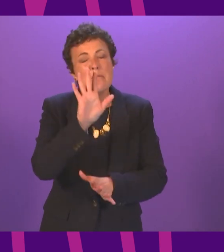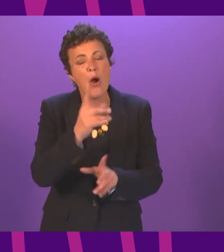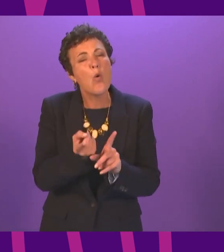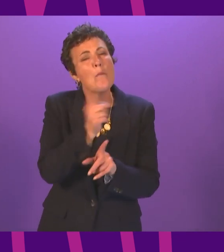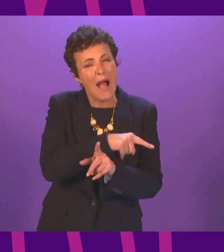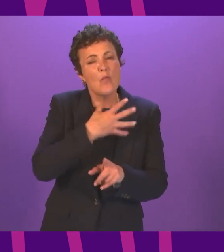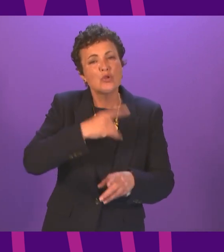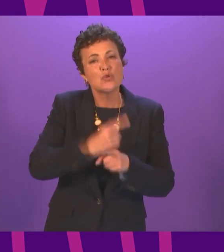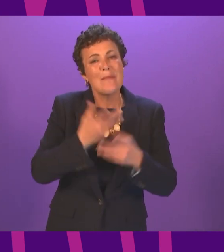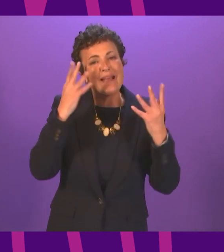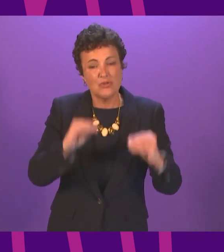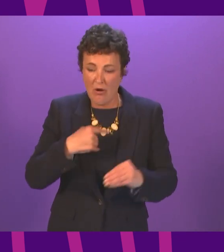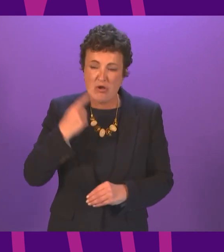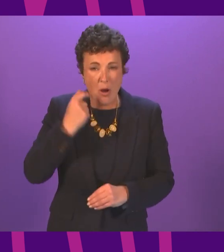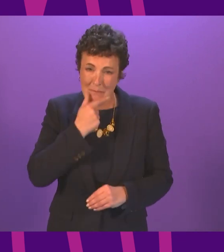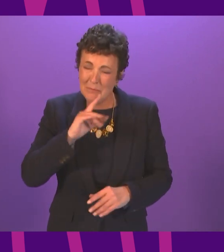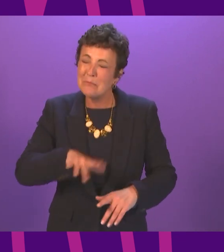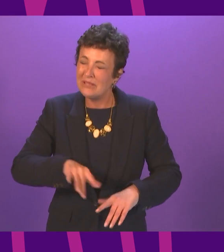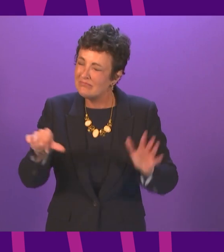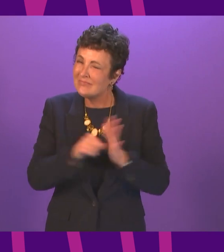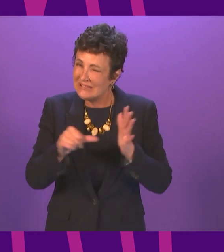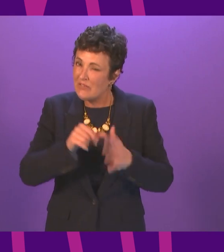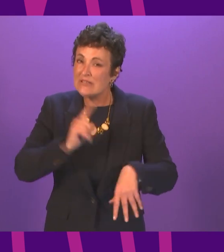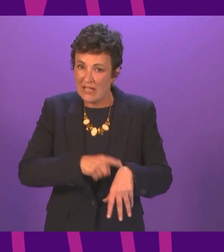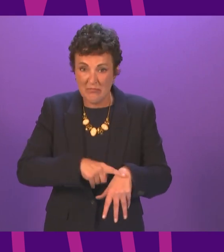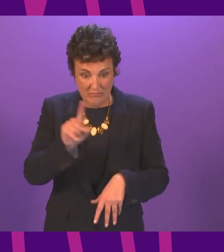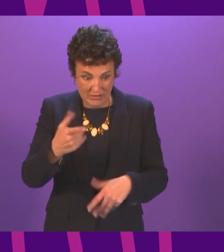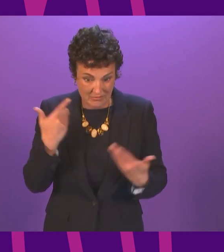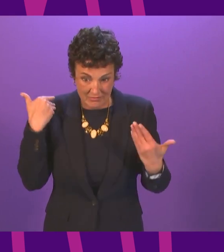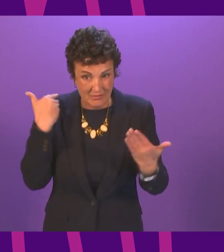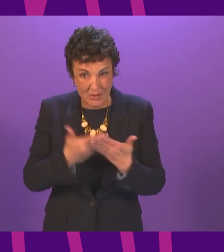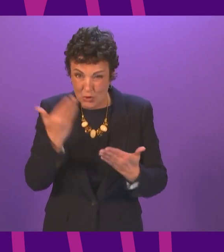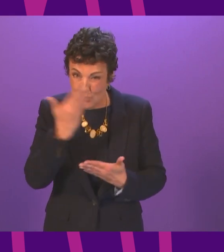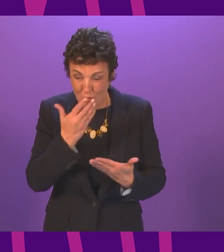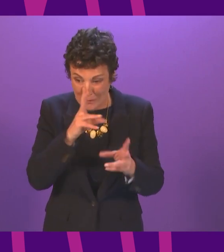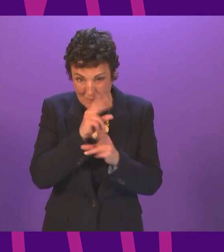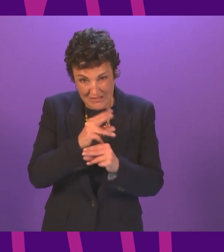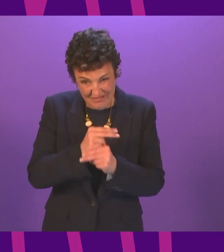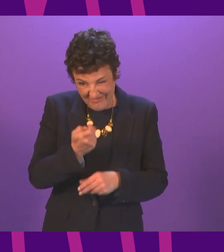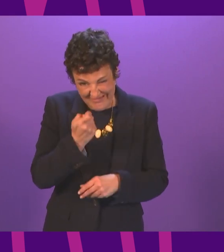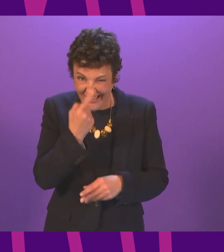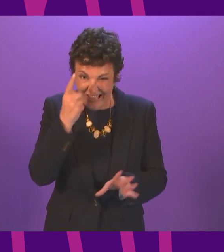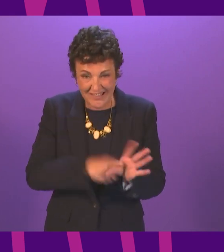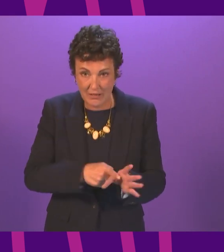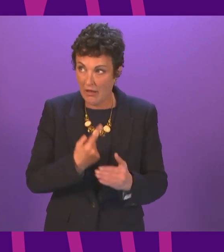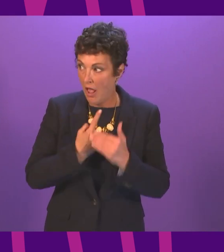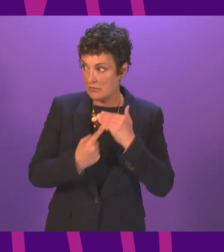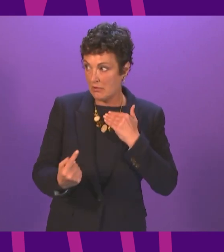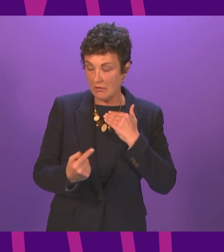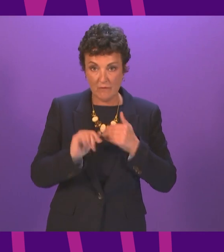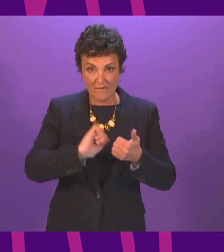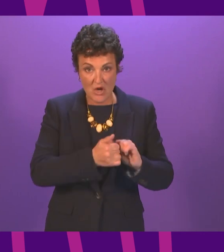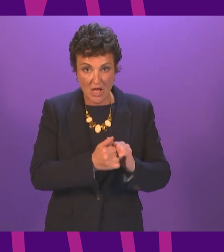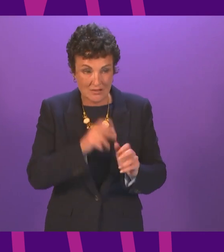our young people have had a really tough time they've been out of school for the best part of the year isolated from their